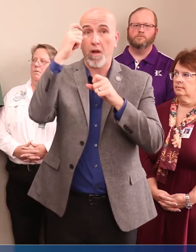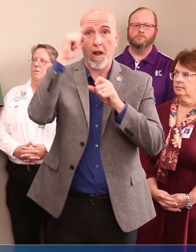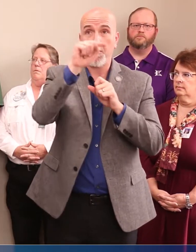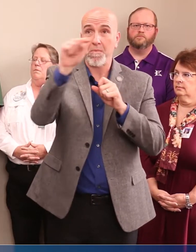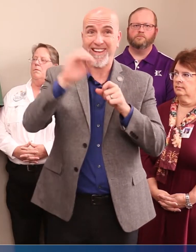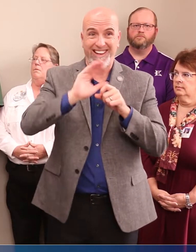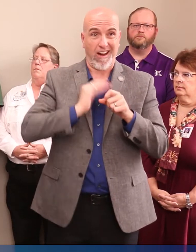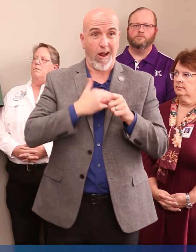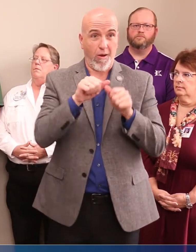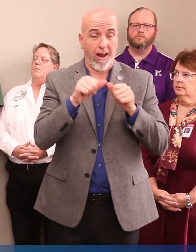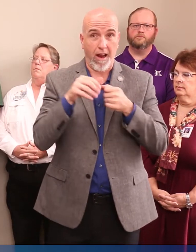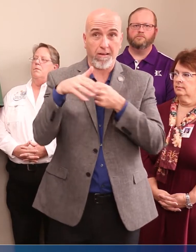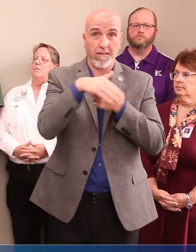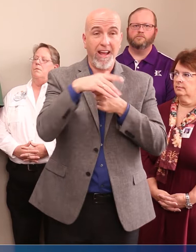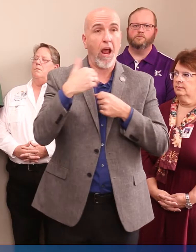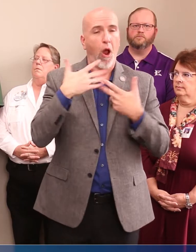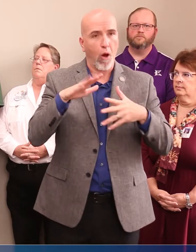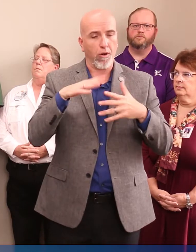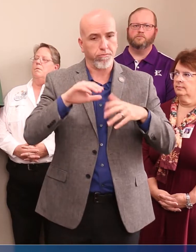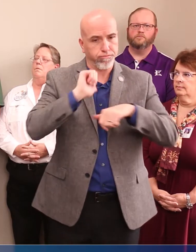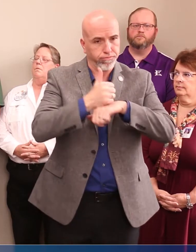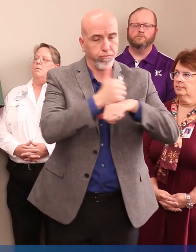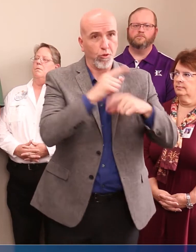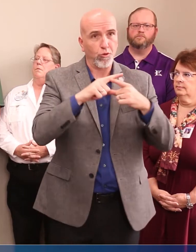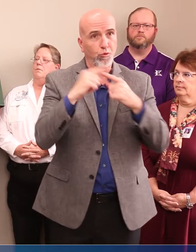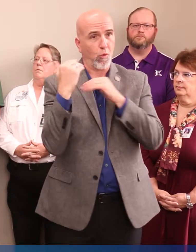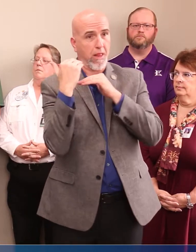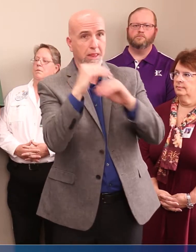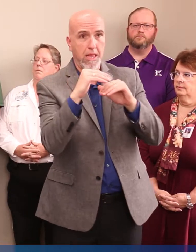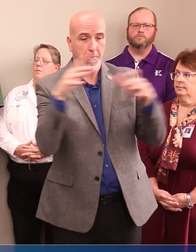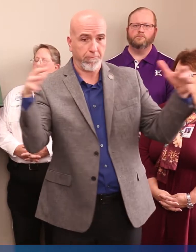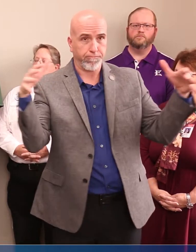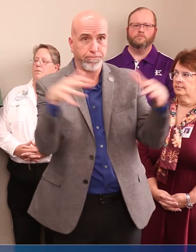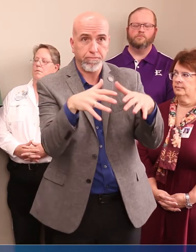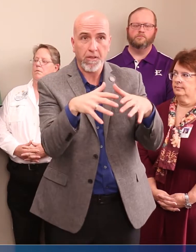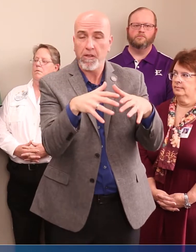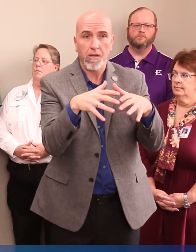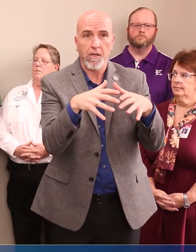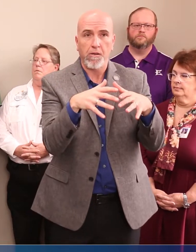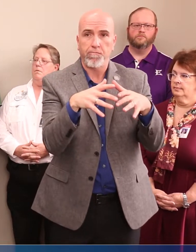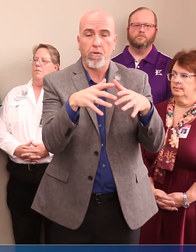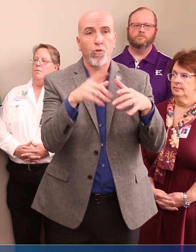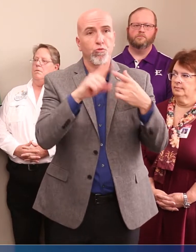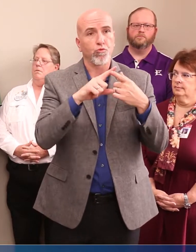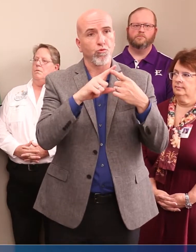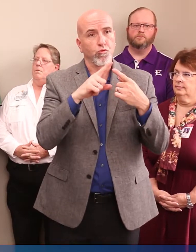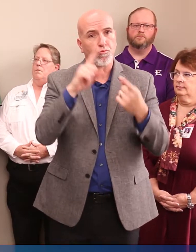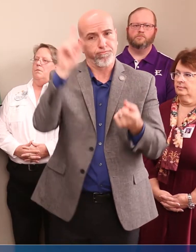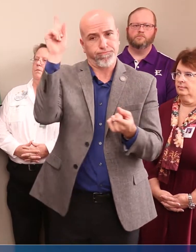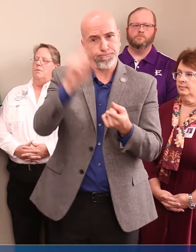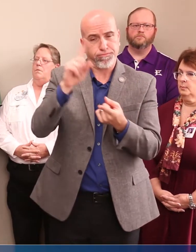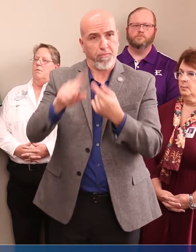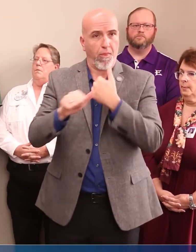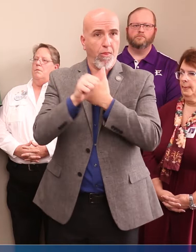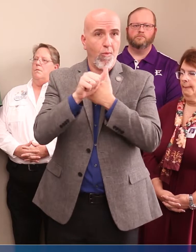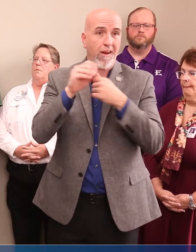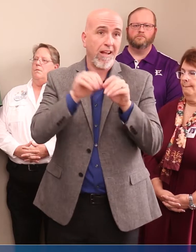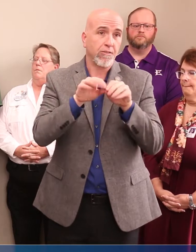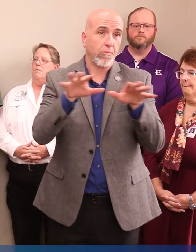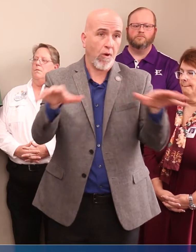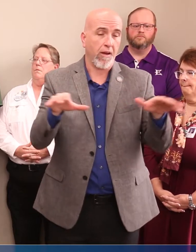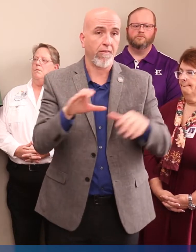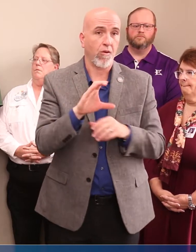immediate area have taken steps to limit the size of gatherings, in effect, to further address the threat and spread